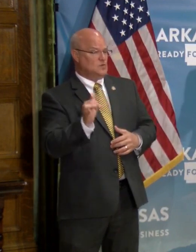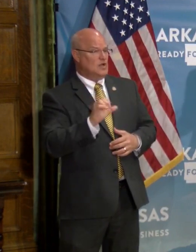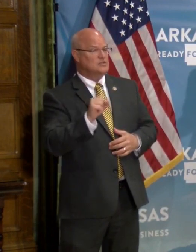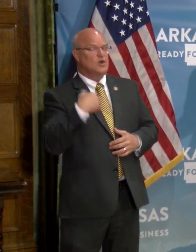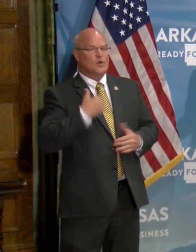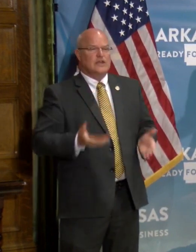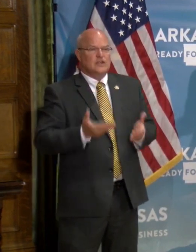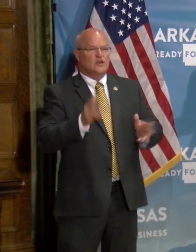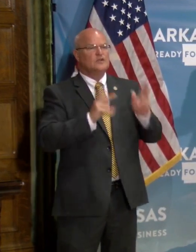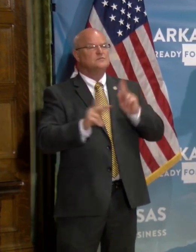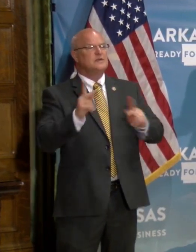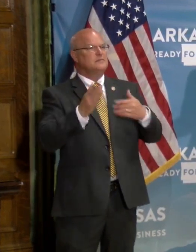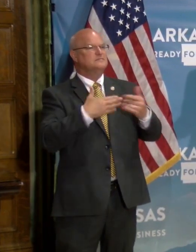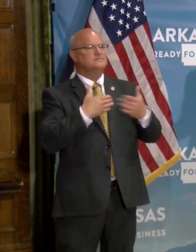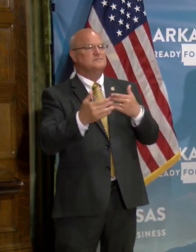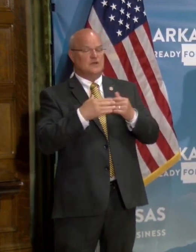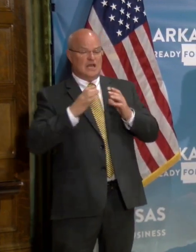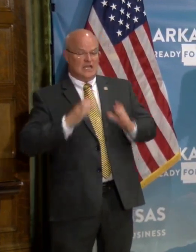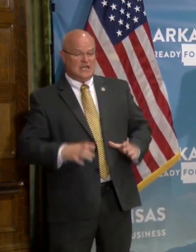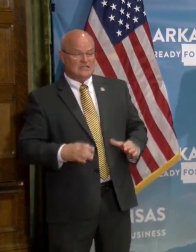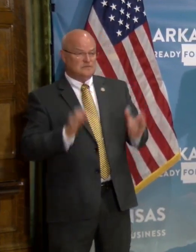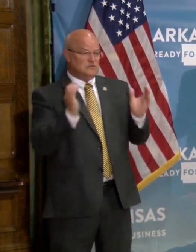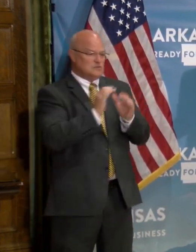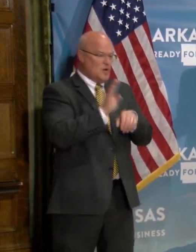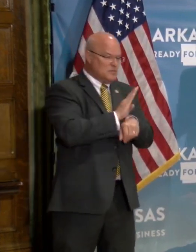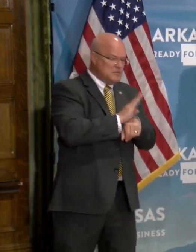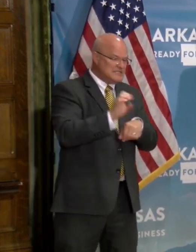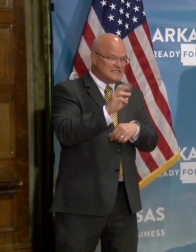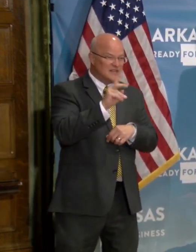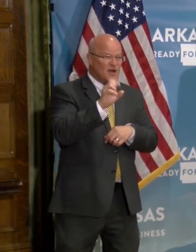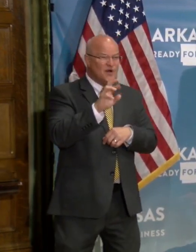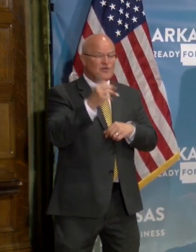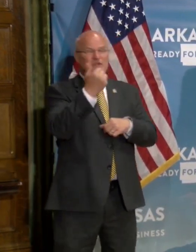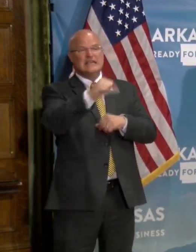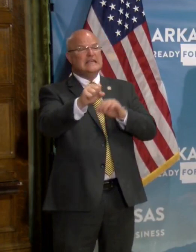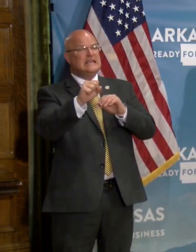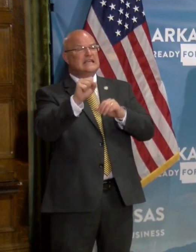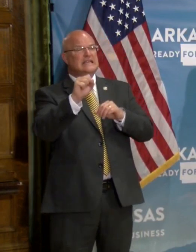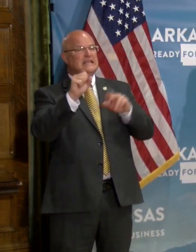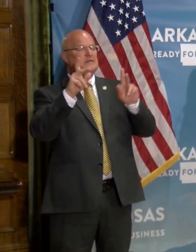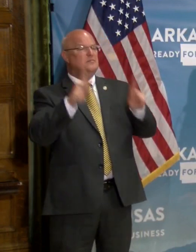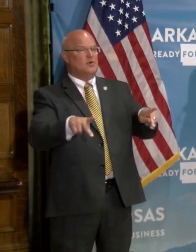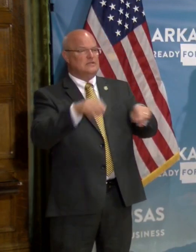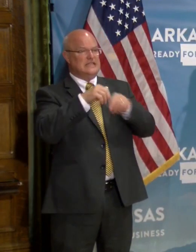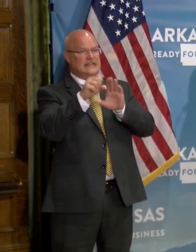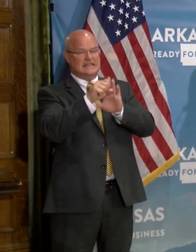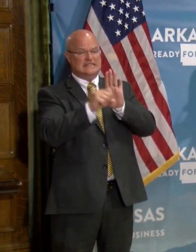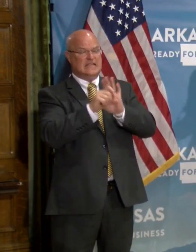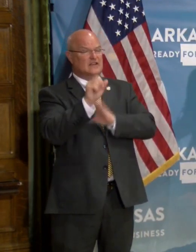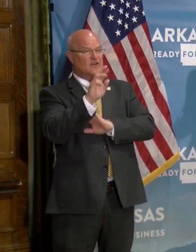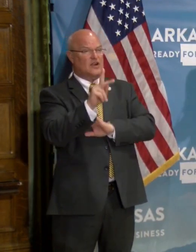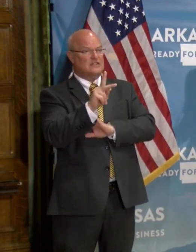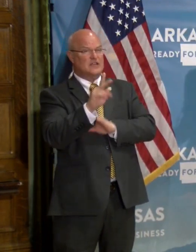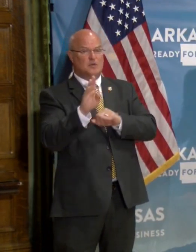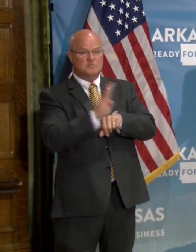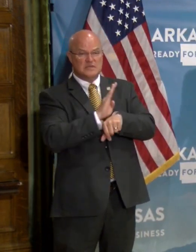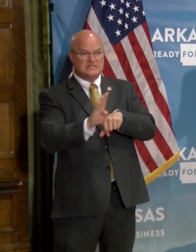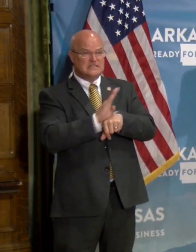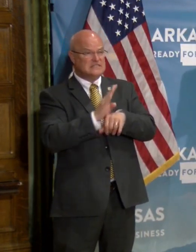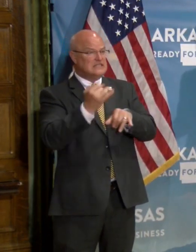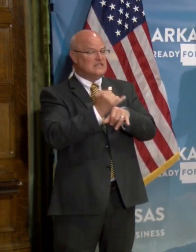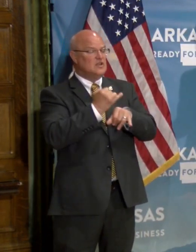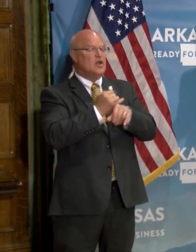so we just encourage people, whether you're a customer or a small business owner, any stakeholder in, in the state of Arkansas's businesses or